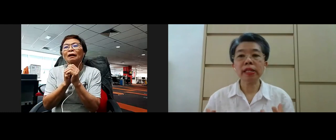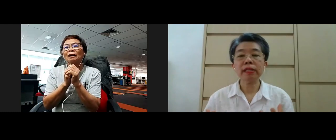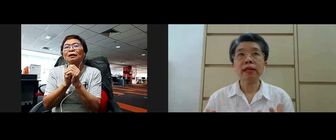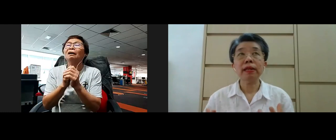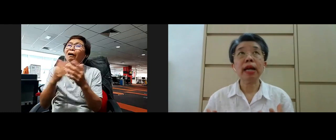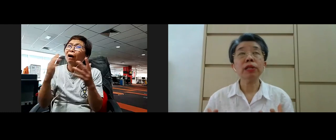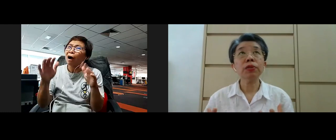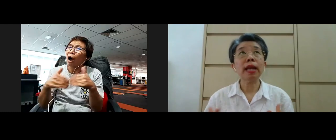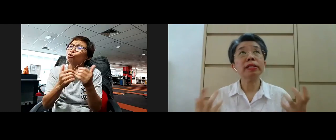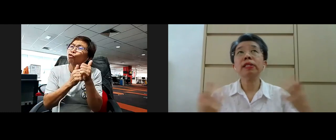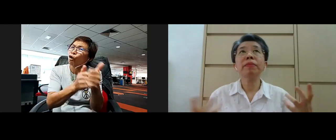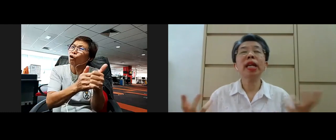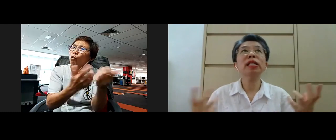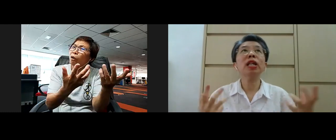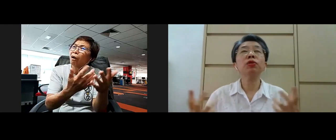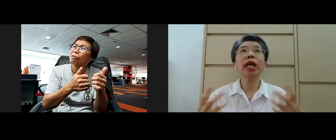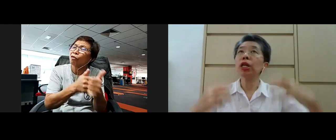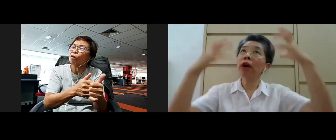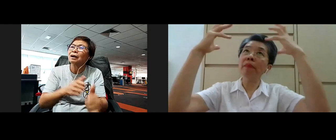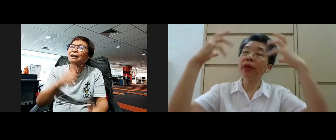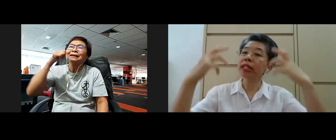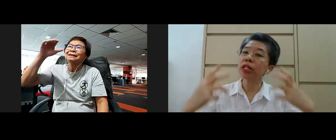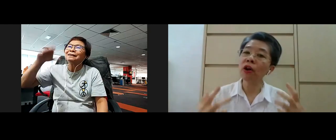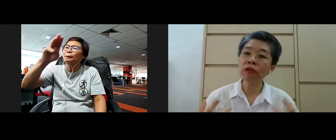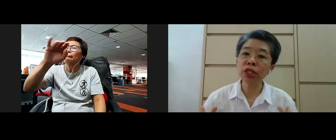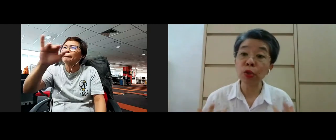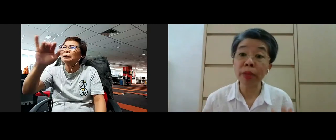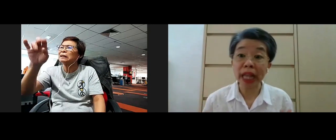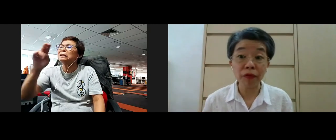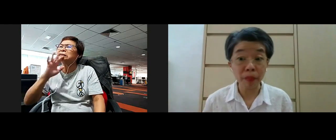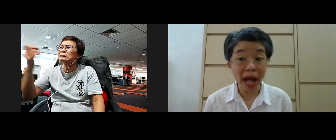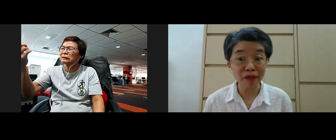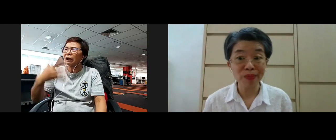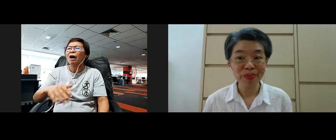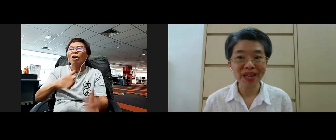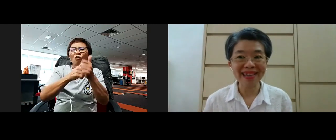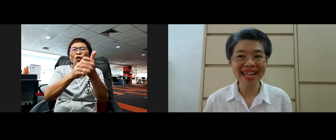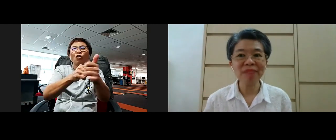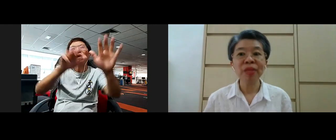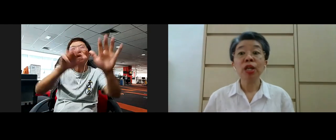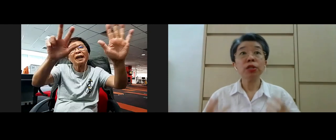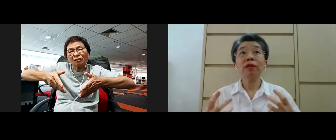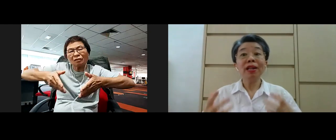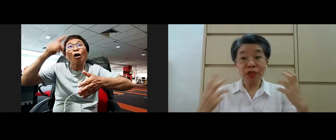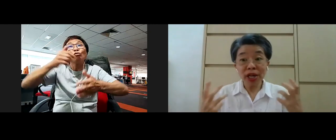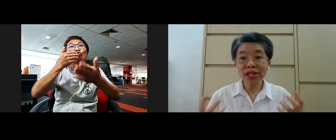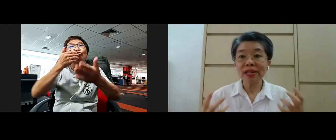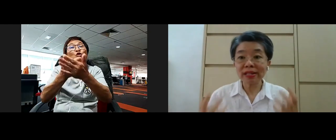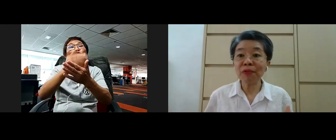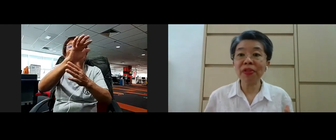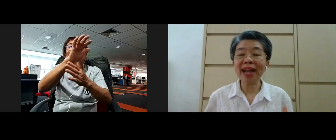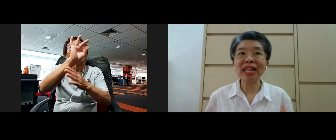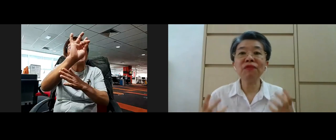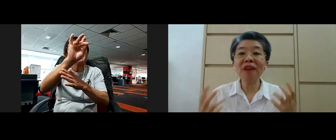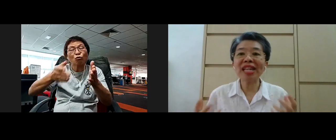practices yeah like Sister Mien say so that you know I'm practicing all this noble eightfold path right so just